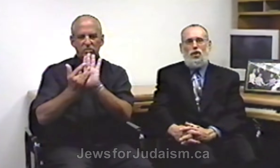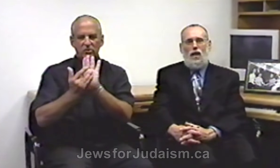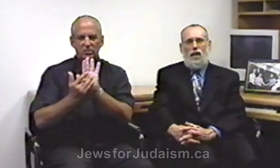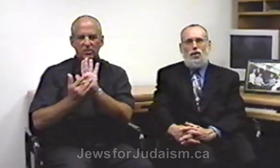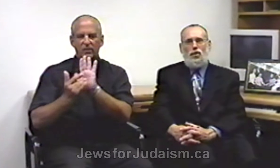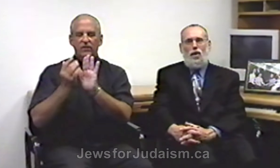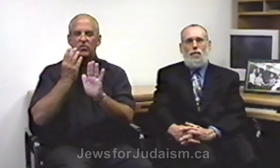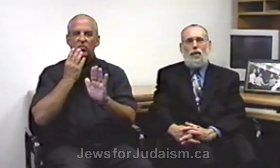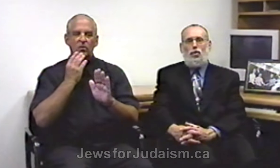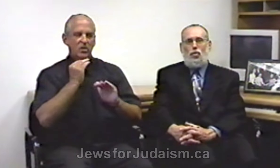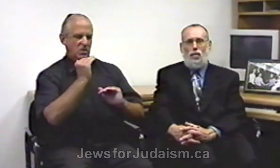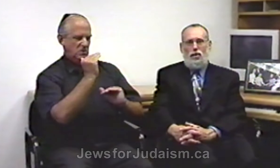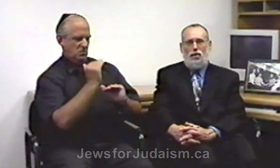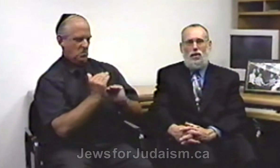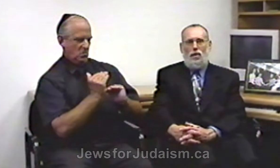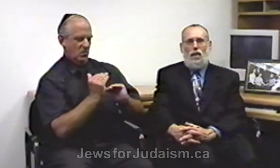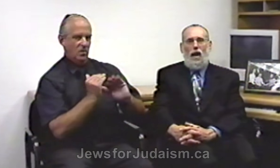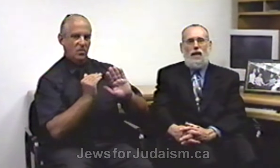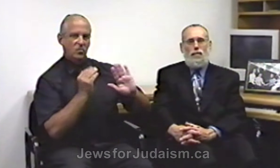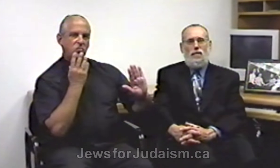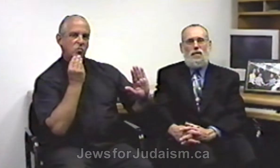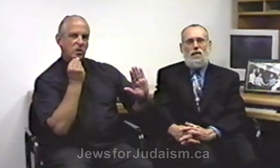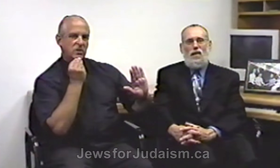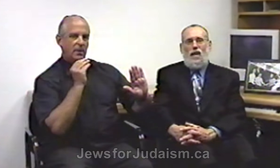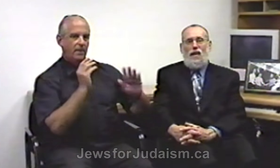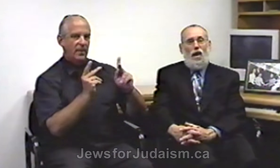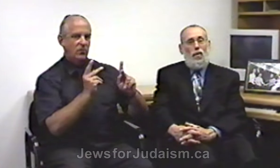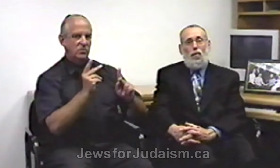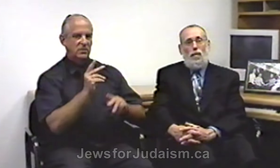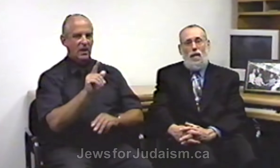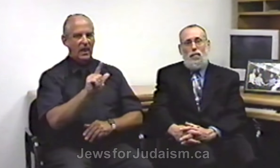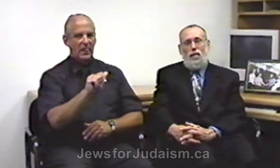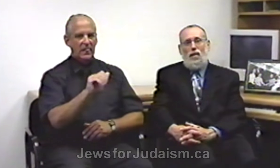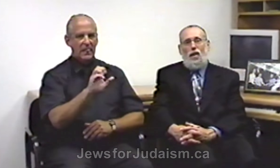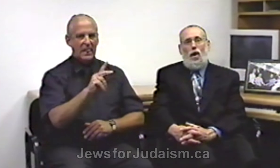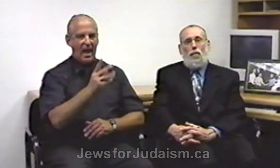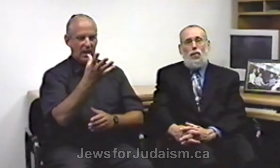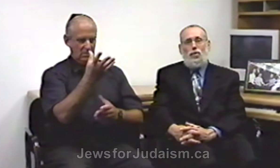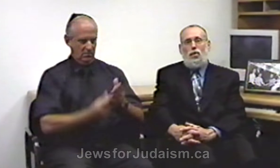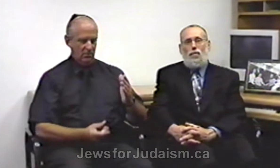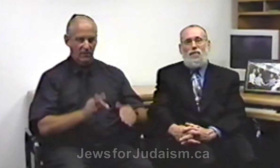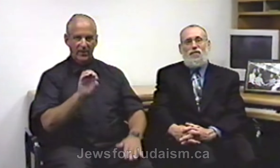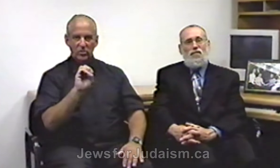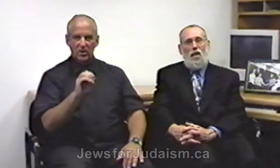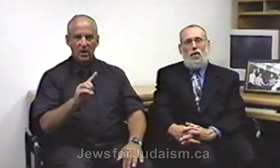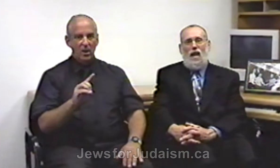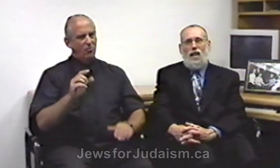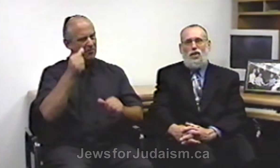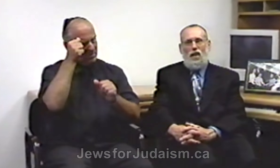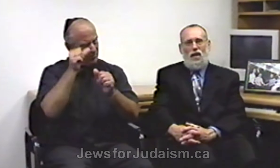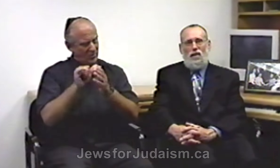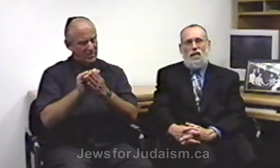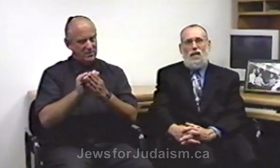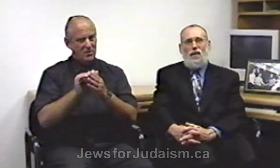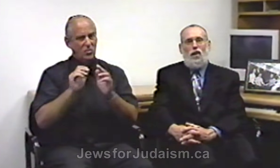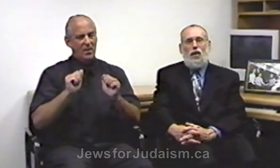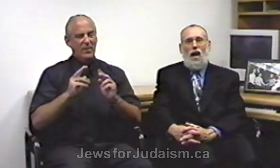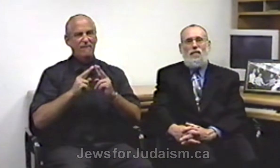education about Jewish items. Now, remember, a person could be very educated. They could have